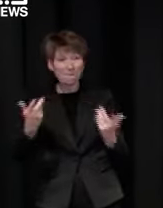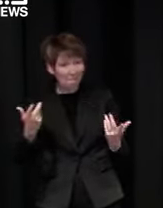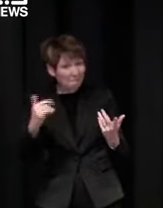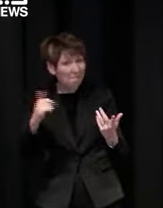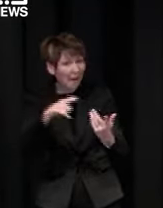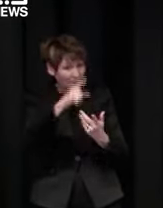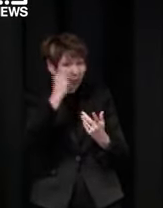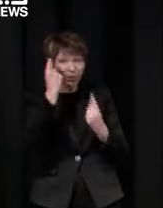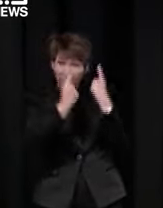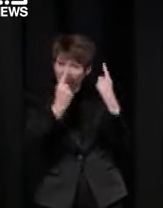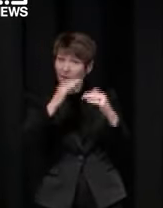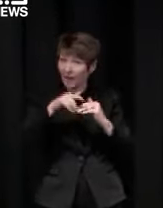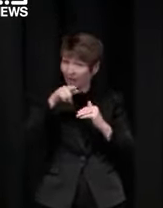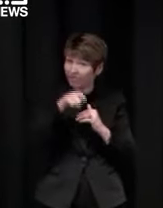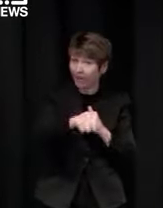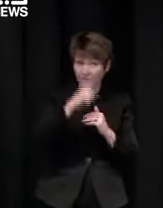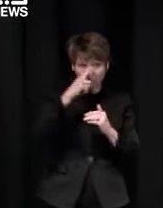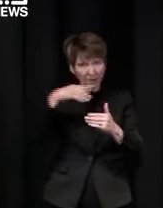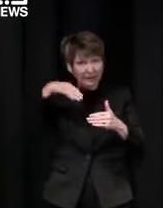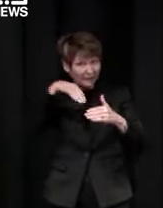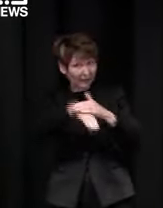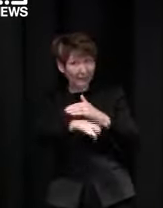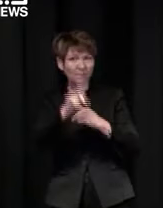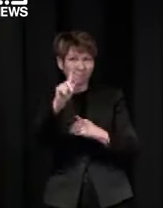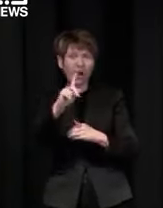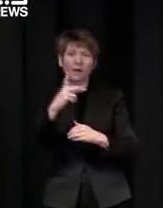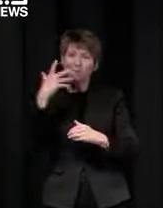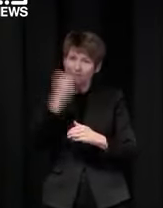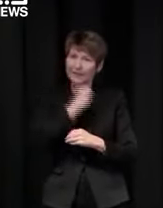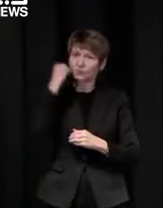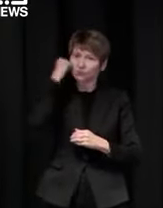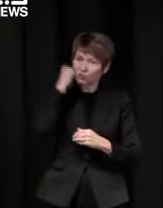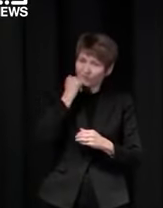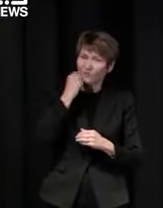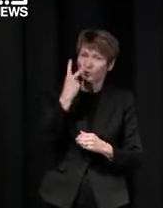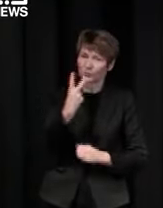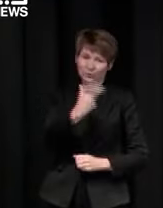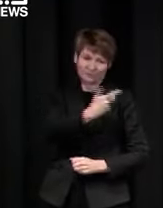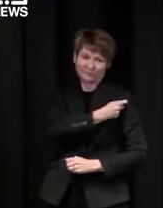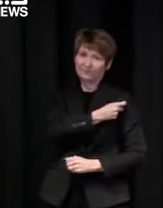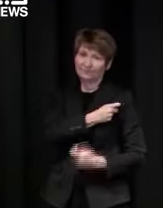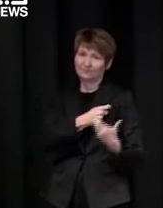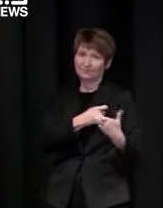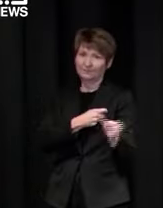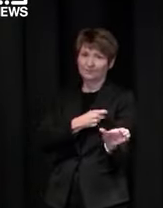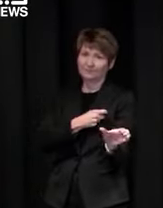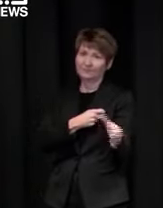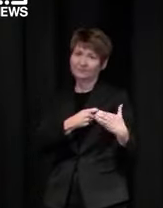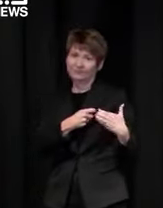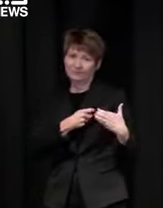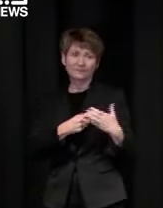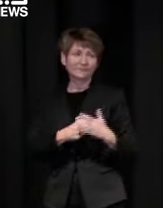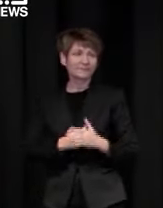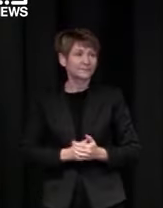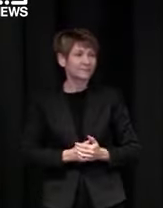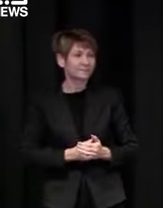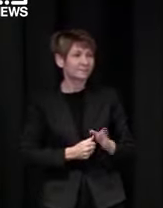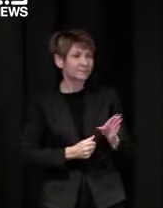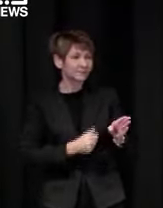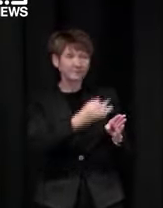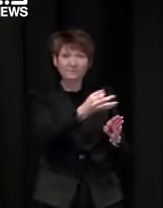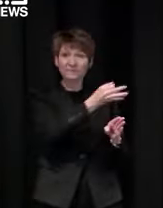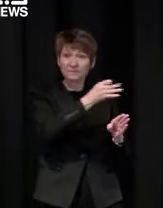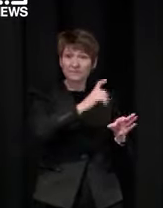not quite there given that we would like to be there by cup day and maybe it's one for the premier in terms of national cabinet and vaccine supply but